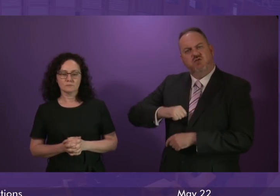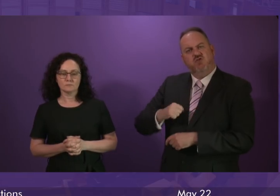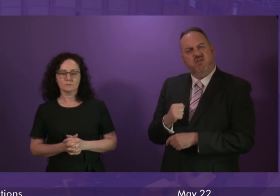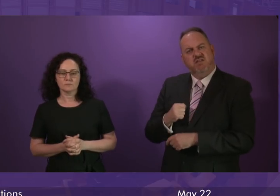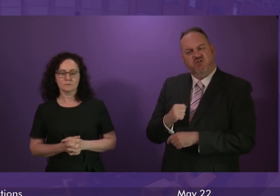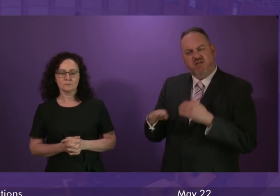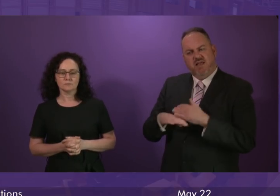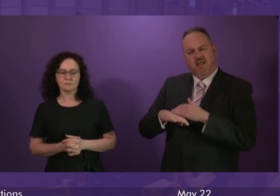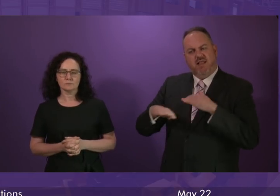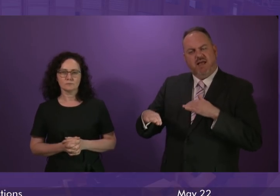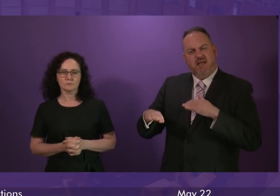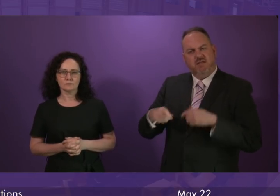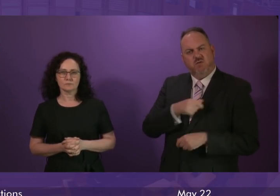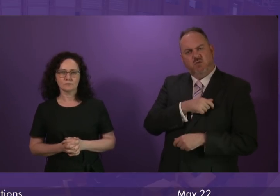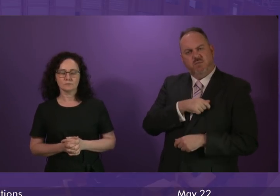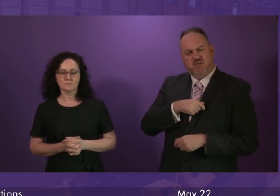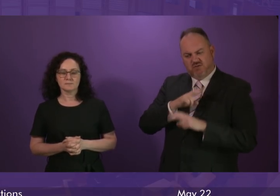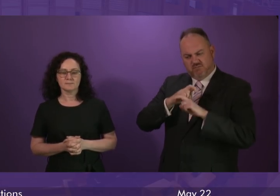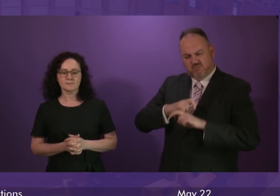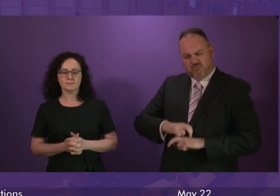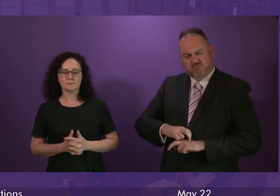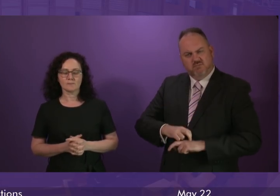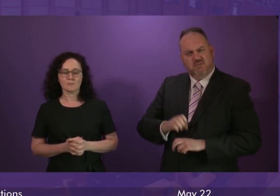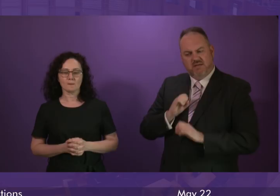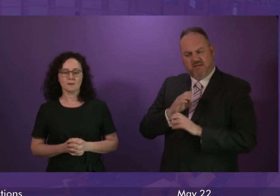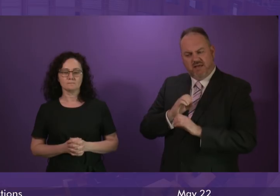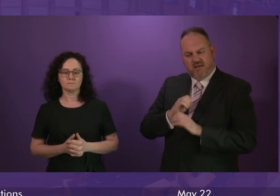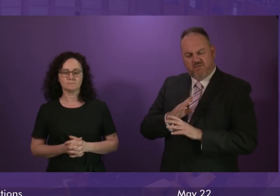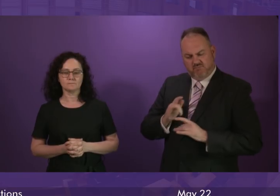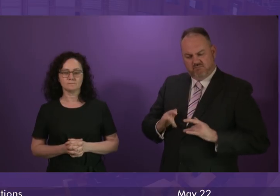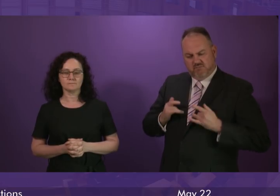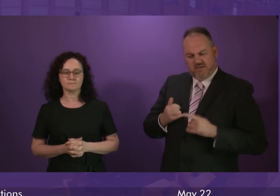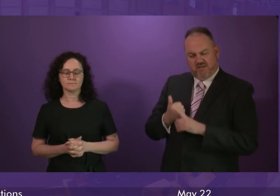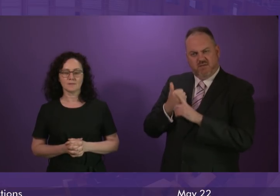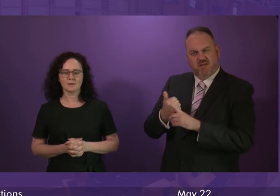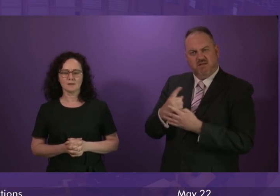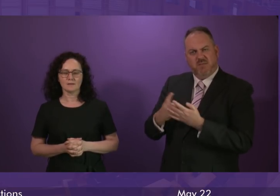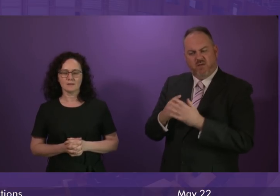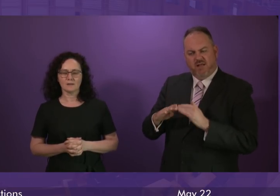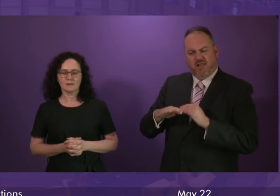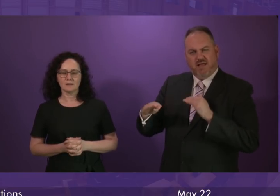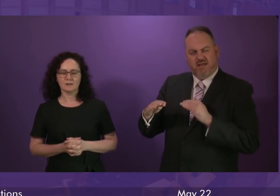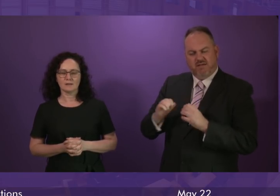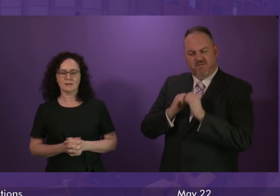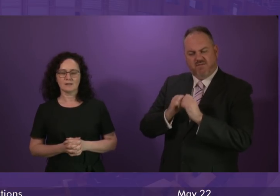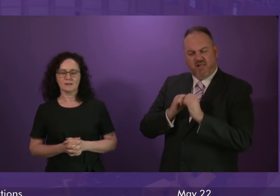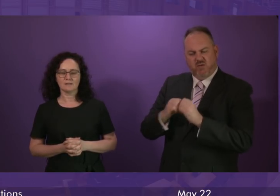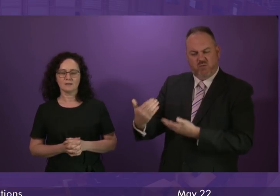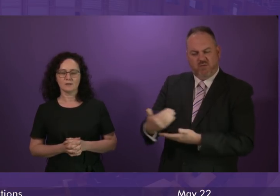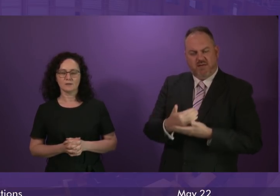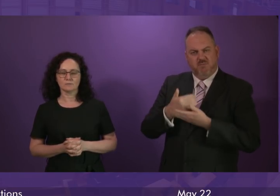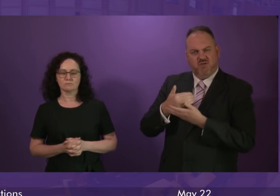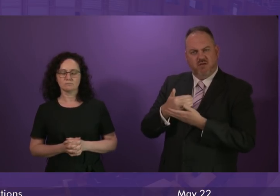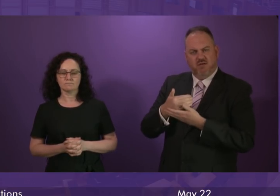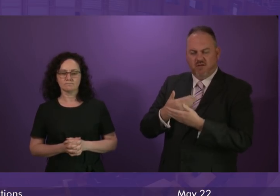gave ministers its initial advice on land value capture. Can the First Minister say how the Government